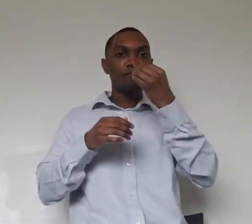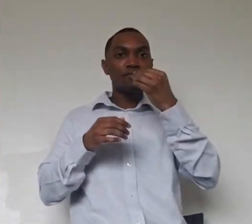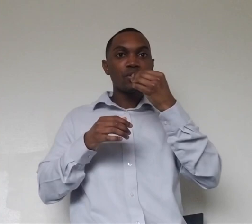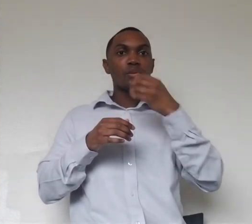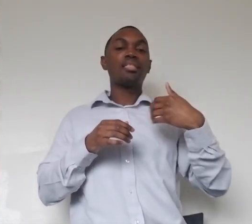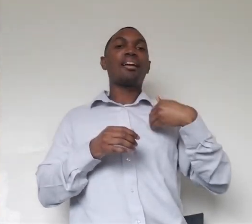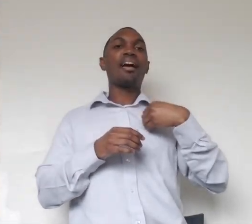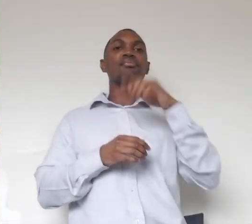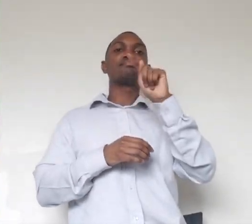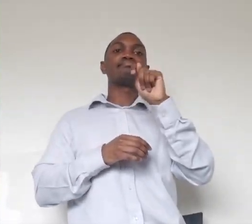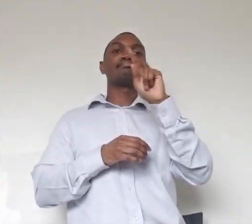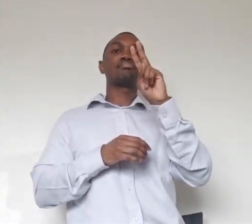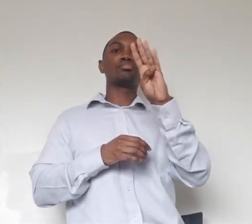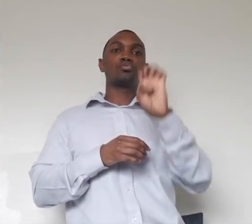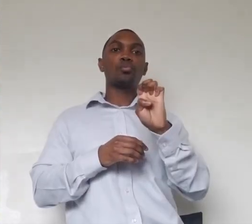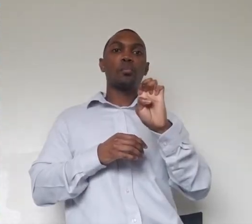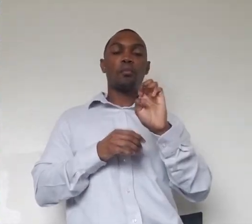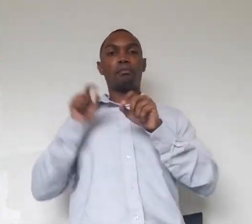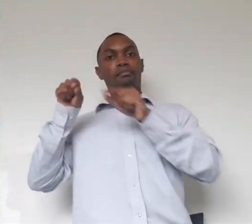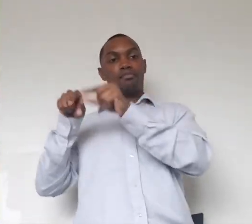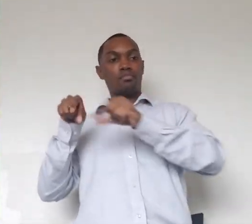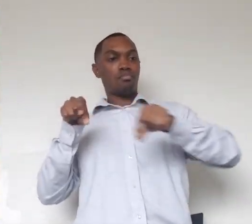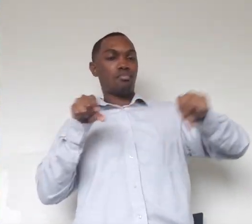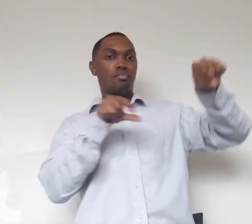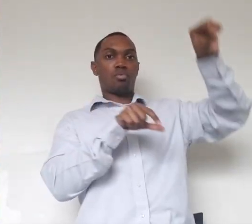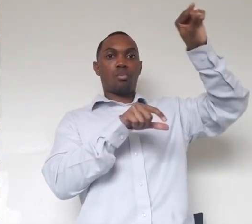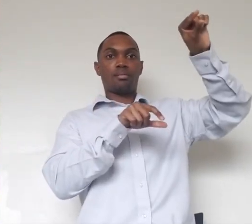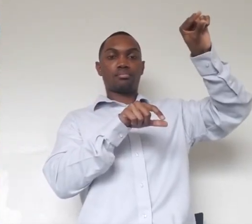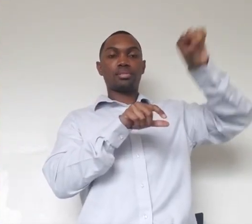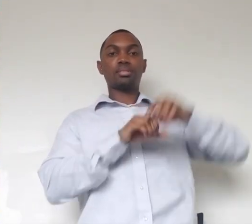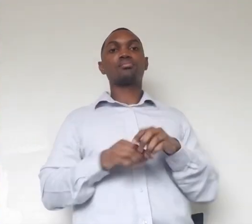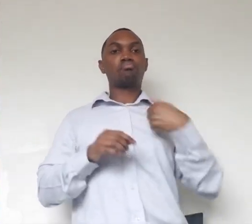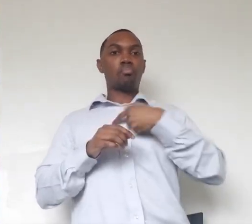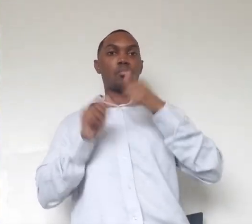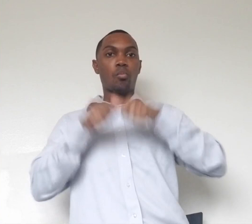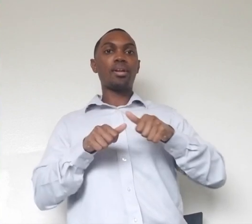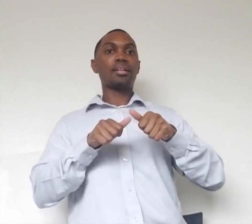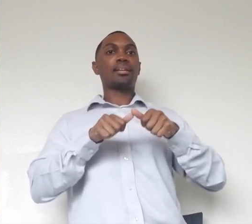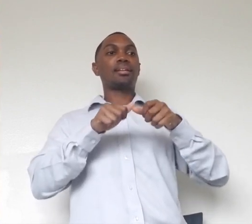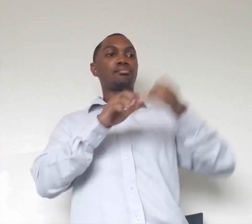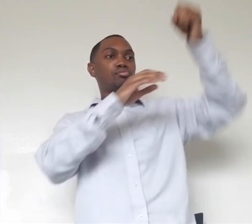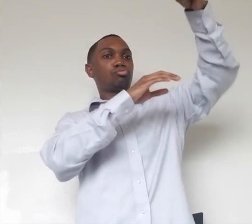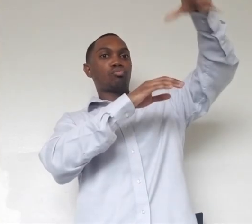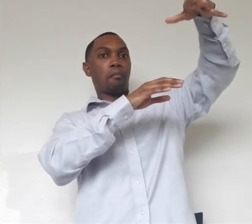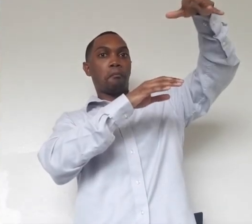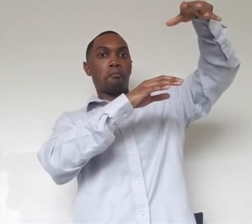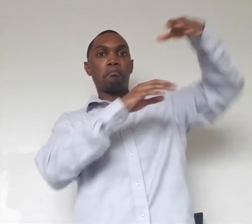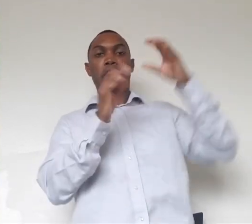are on this side of the glass down to where Imani is so that we're able to drop the meatballs down to her safely and so that